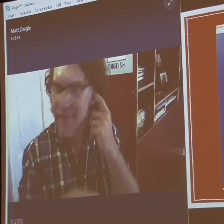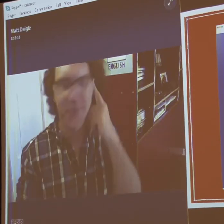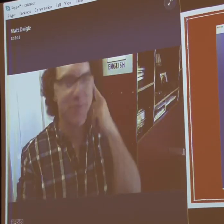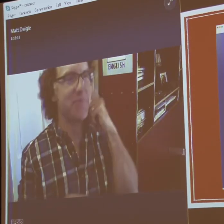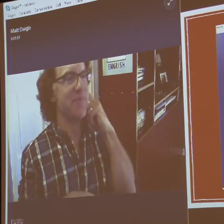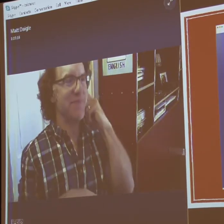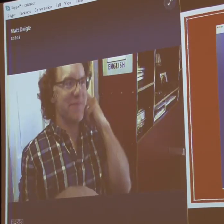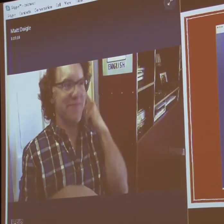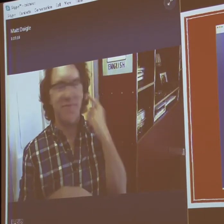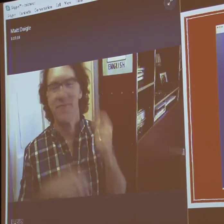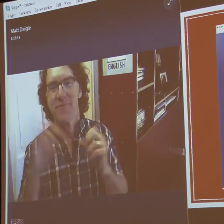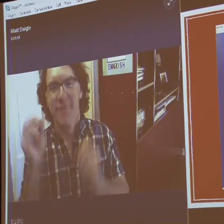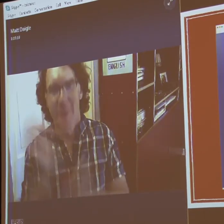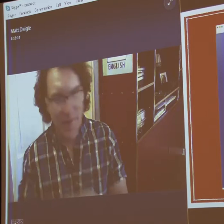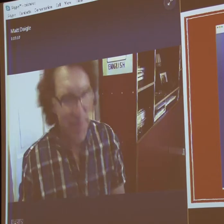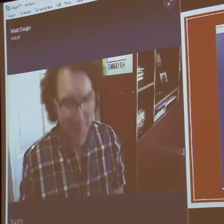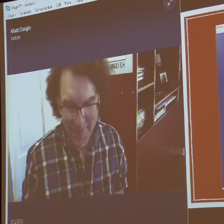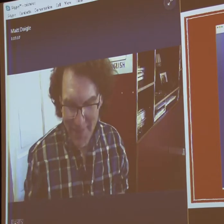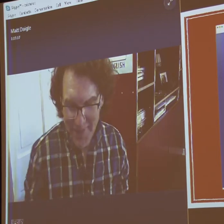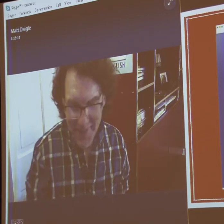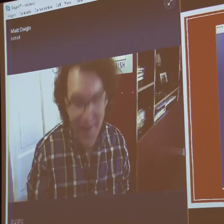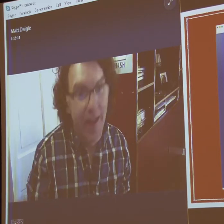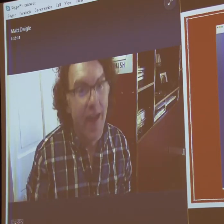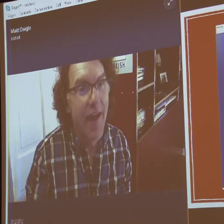that. So, many of those things.